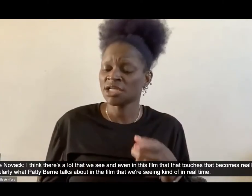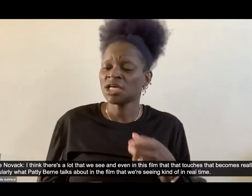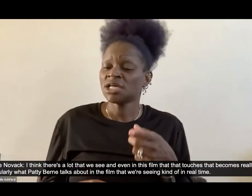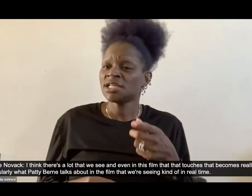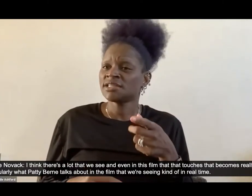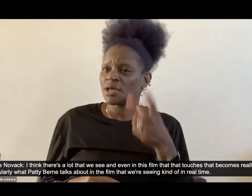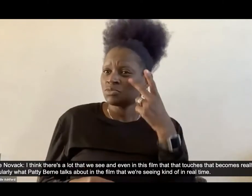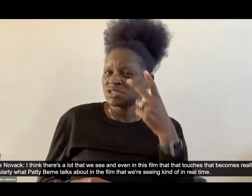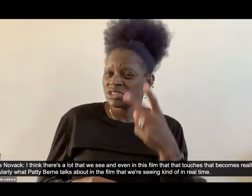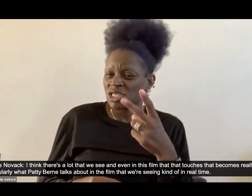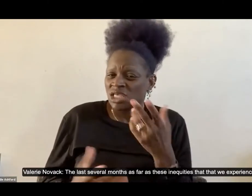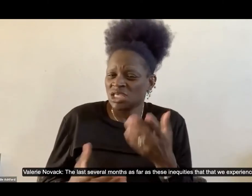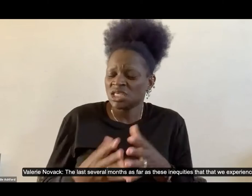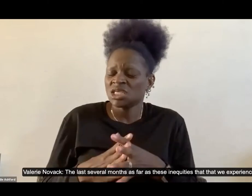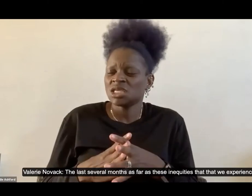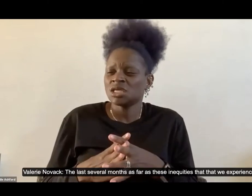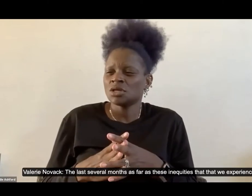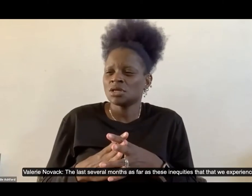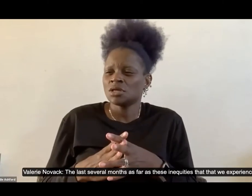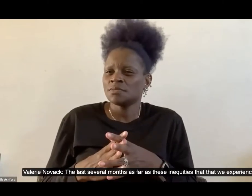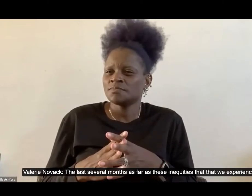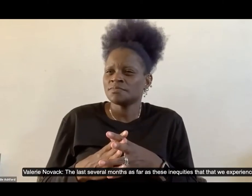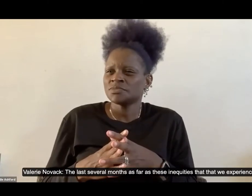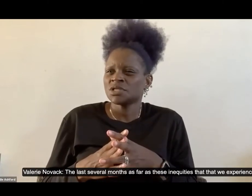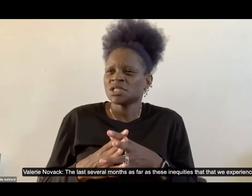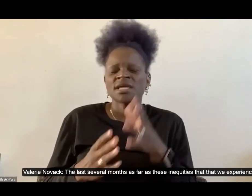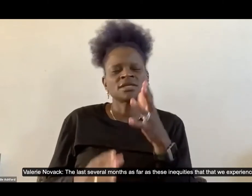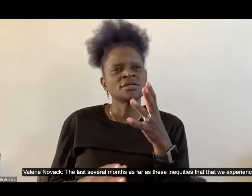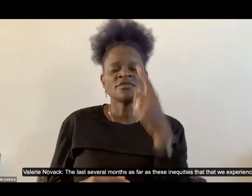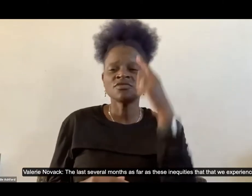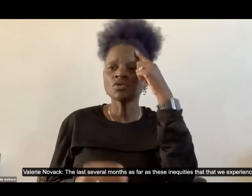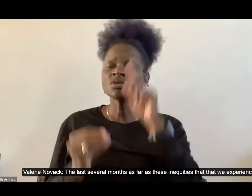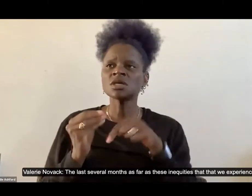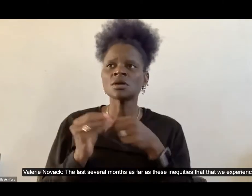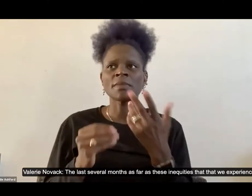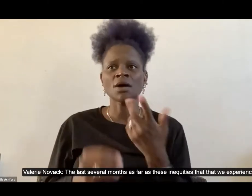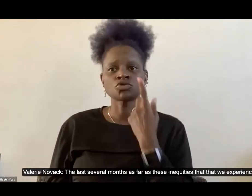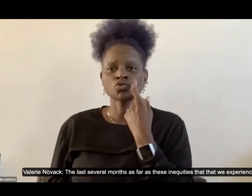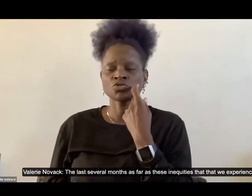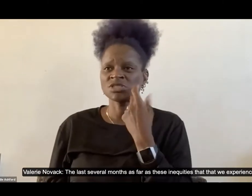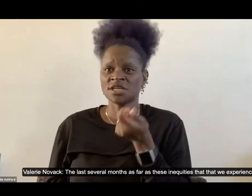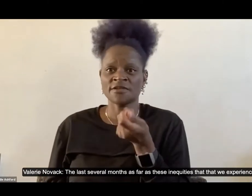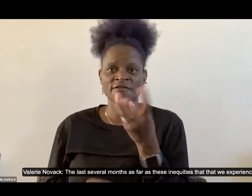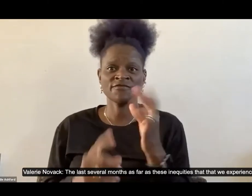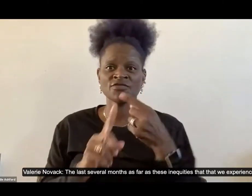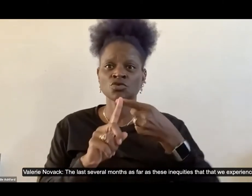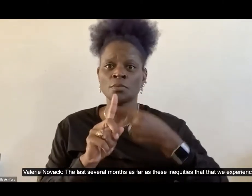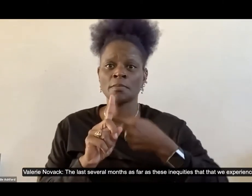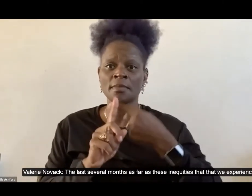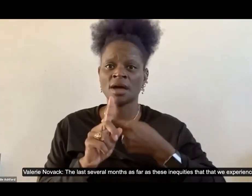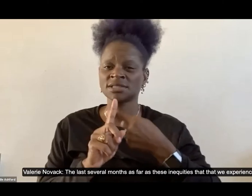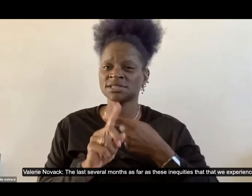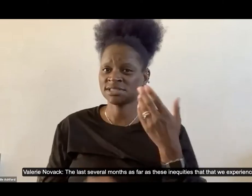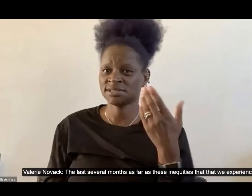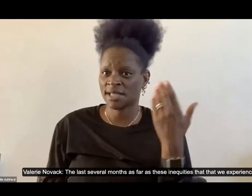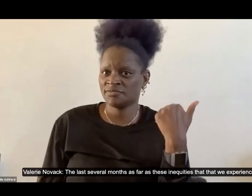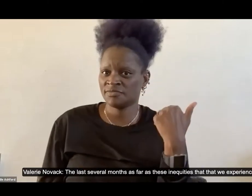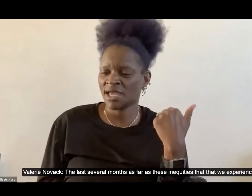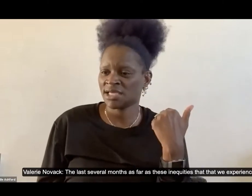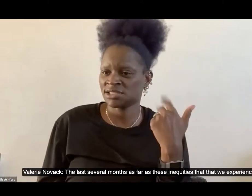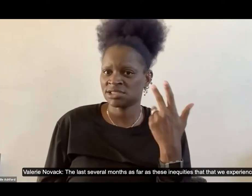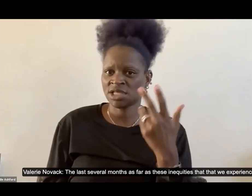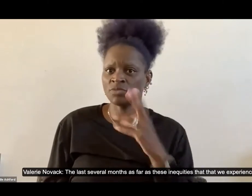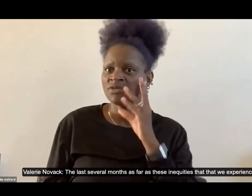in real time. The last several months, um, as far as these inequities that, that we experience,